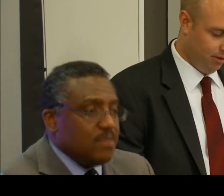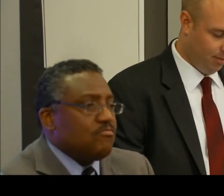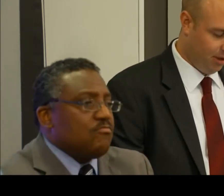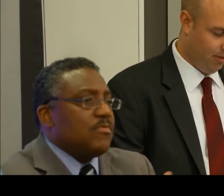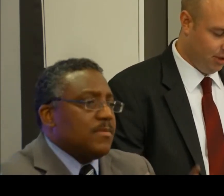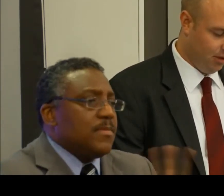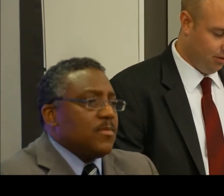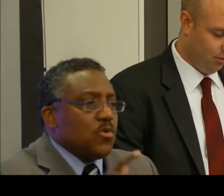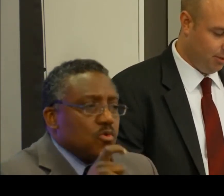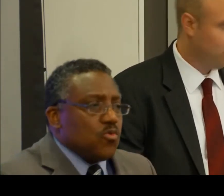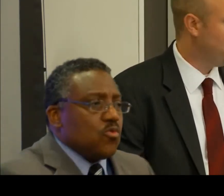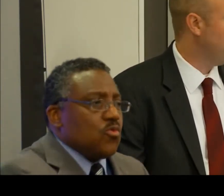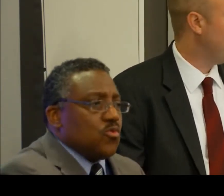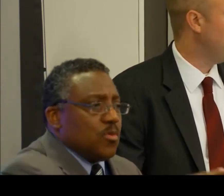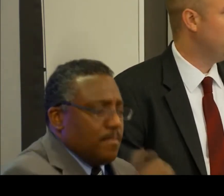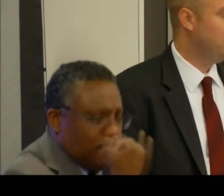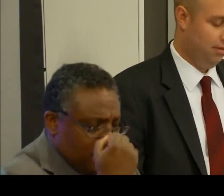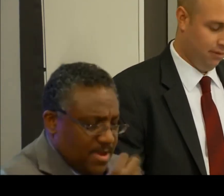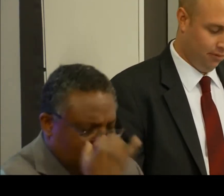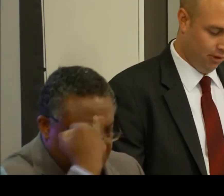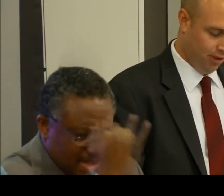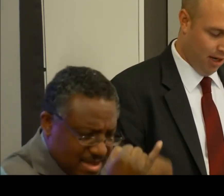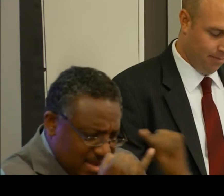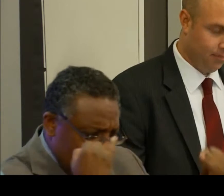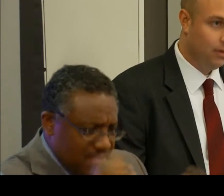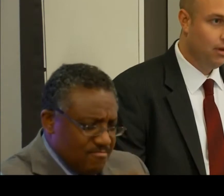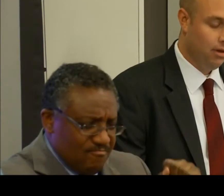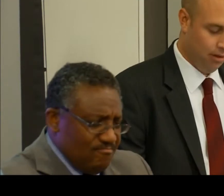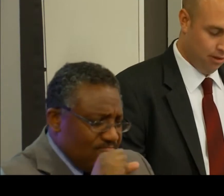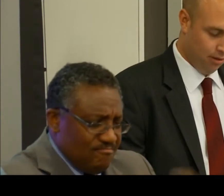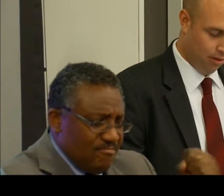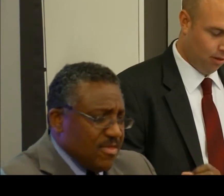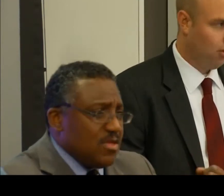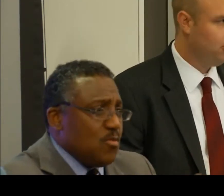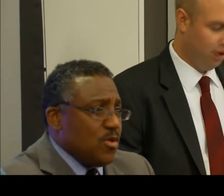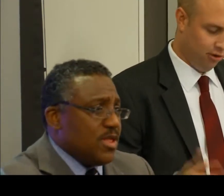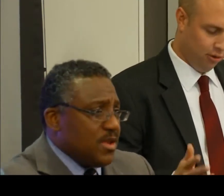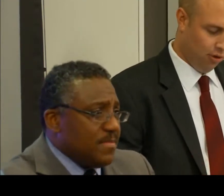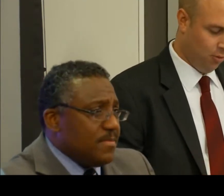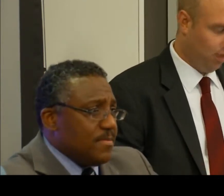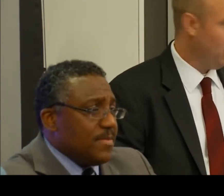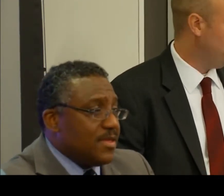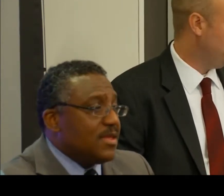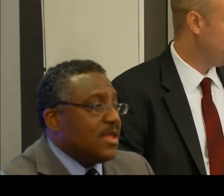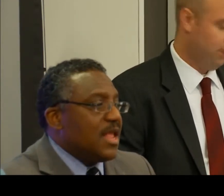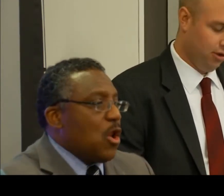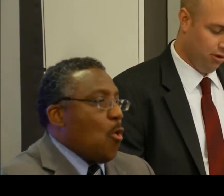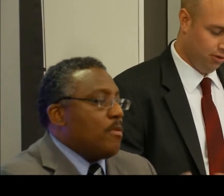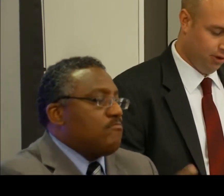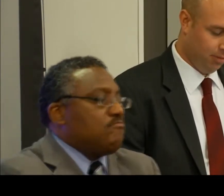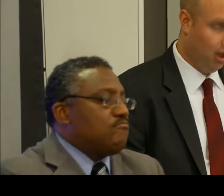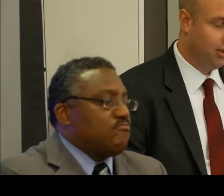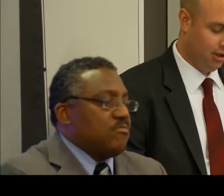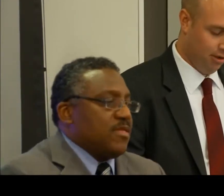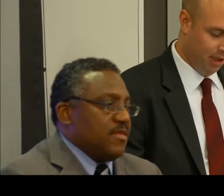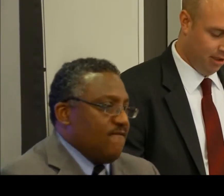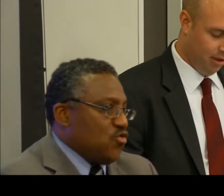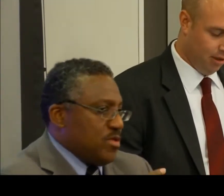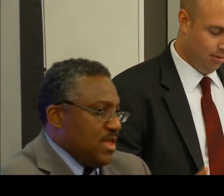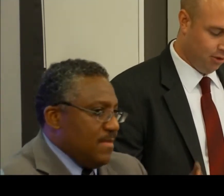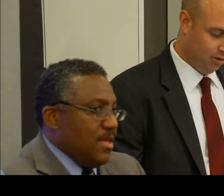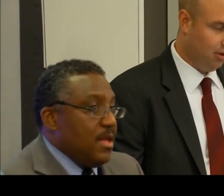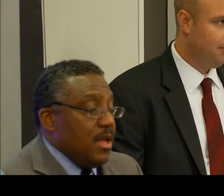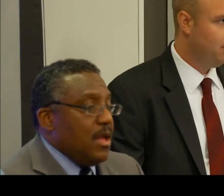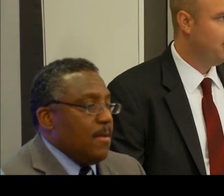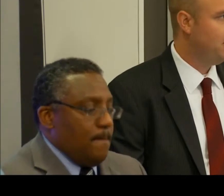ideas that have been commissioned will be presented publicly for the first time. Our co-chairs will talk more about our initiative and the goals for this project in a